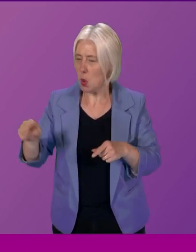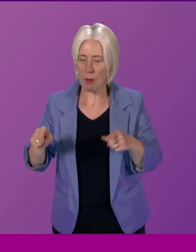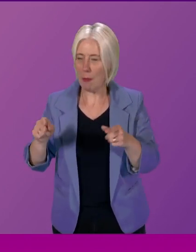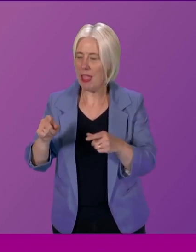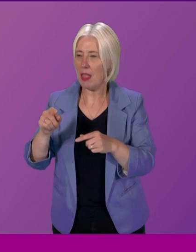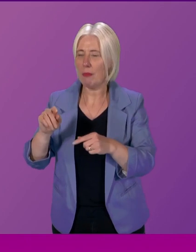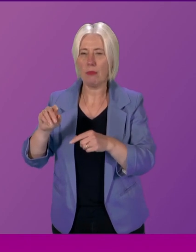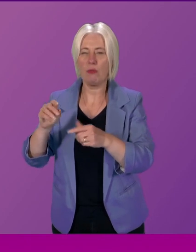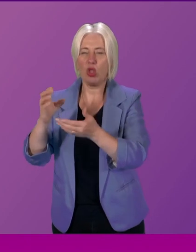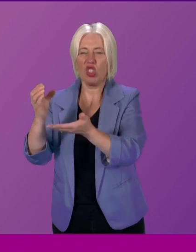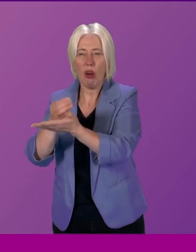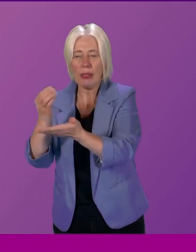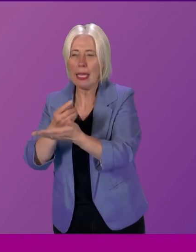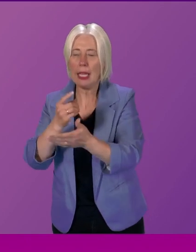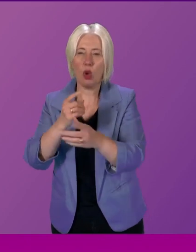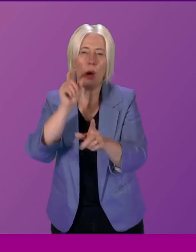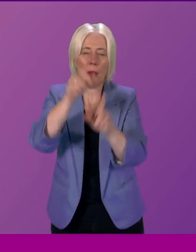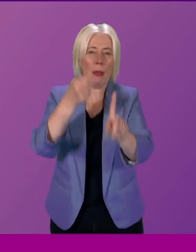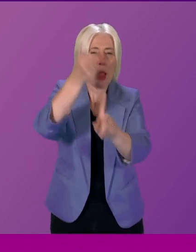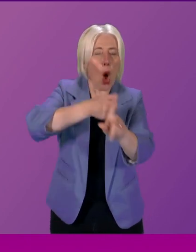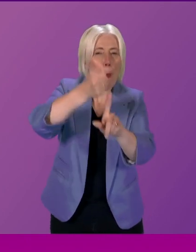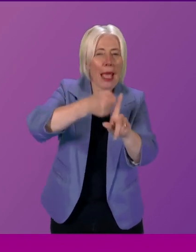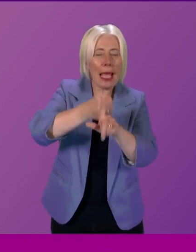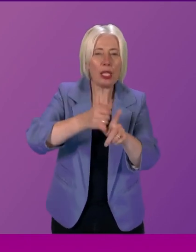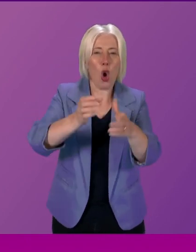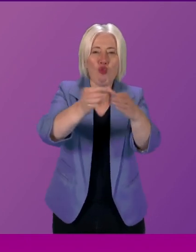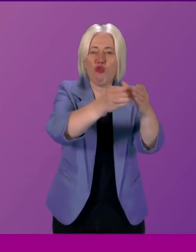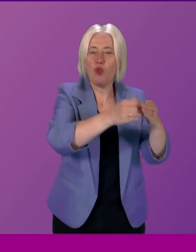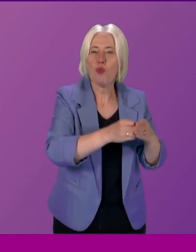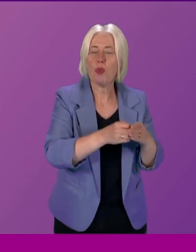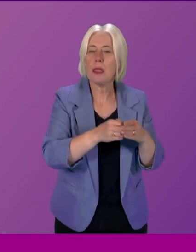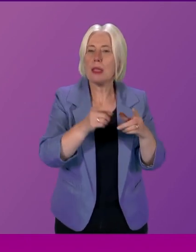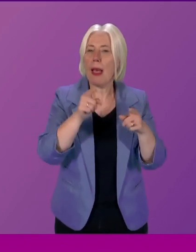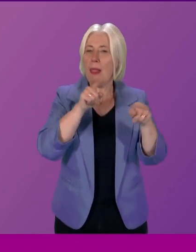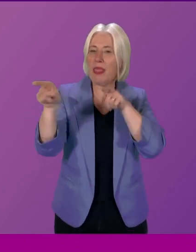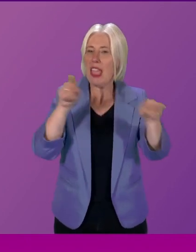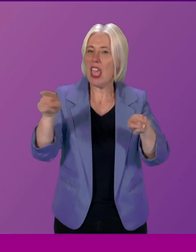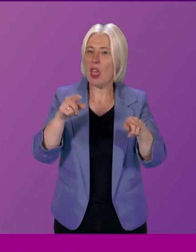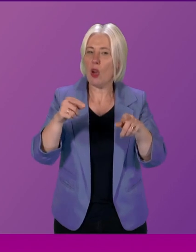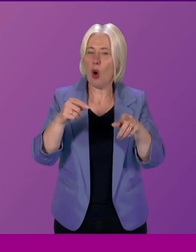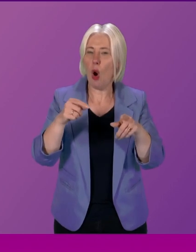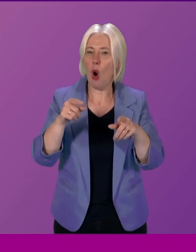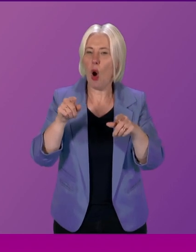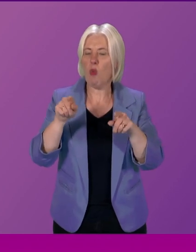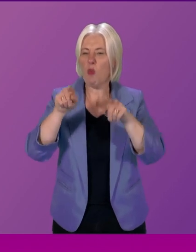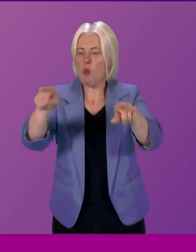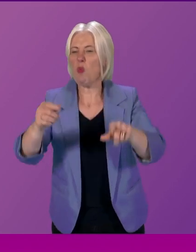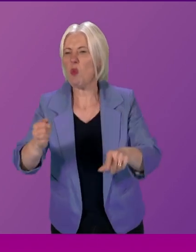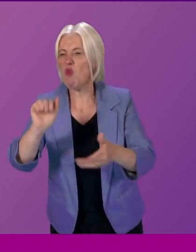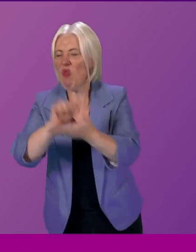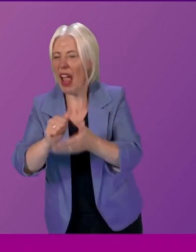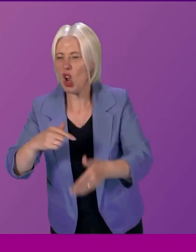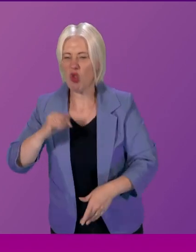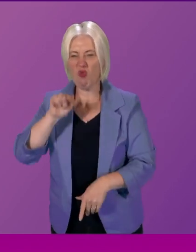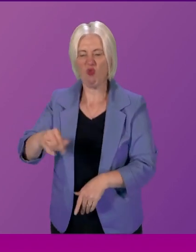sector organisations or lobbyists or various groups in society that often become about we are right you're wrong there is no middle